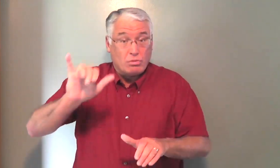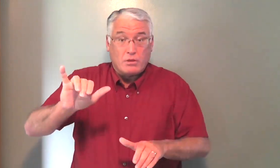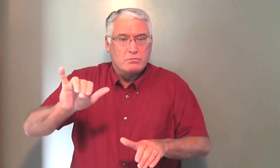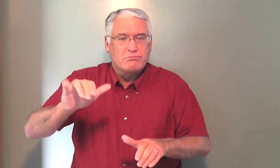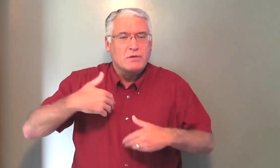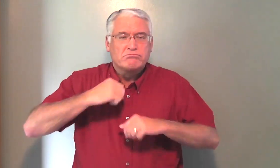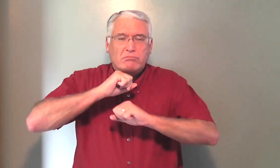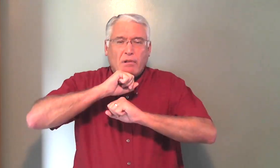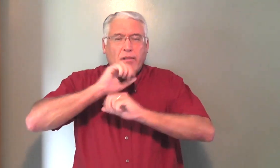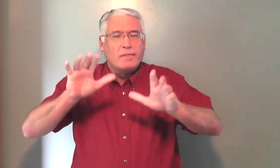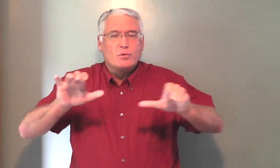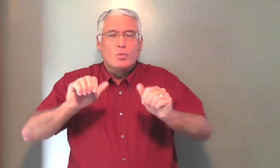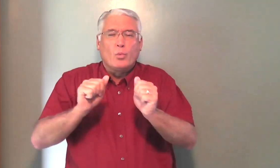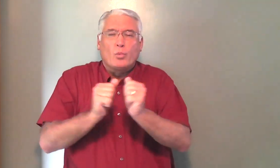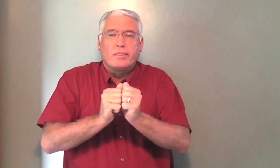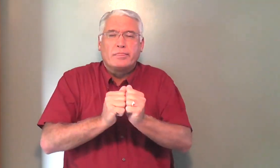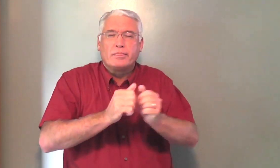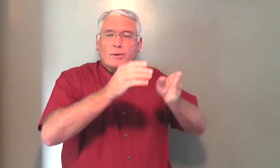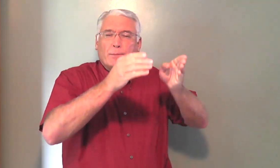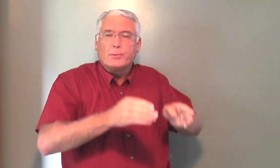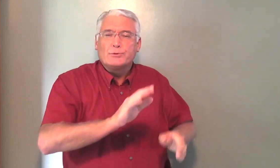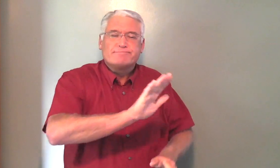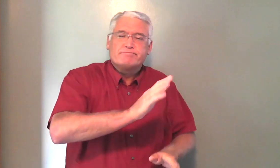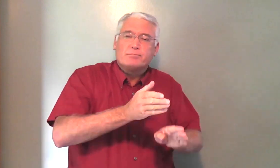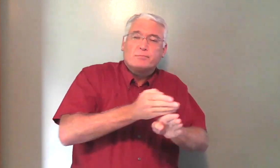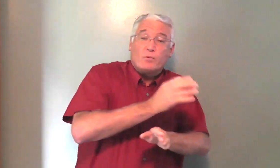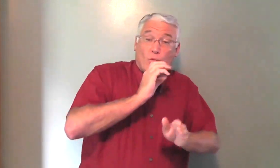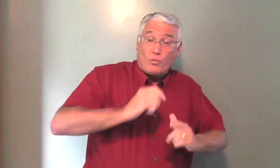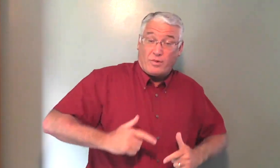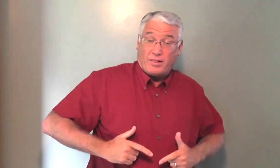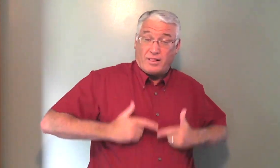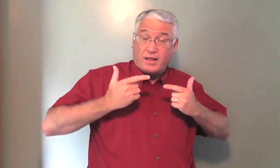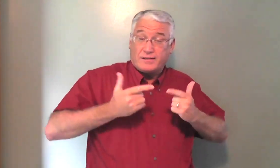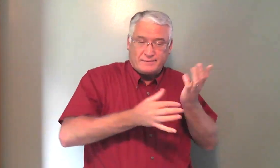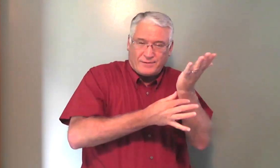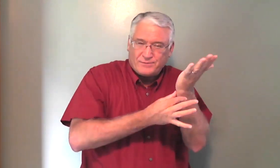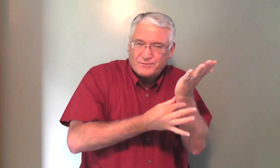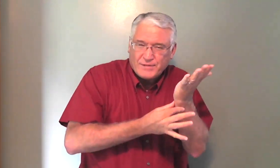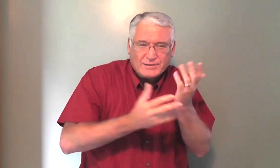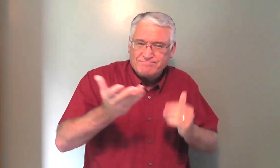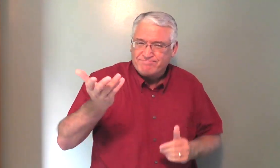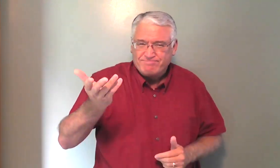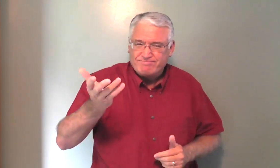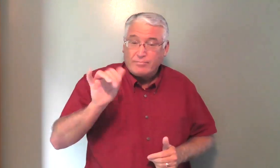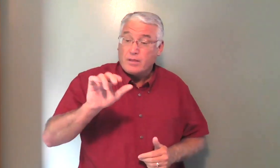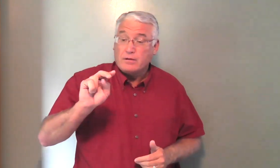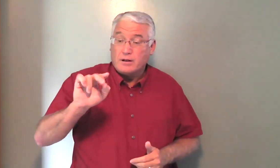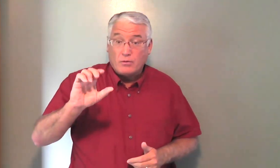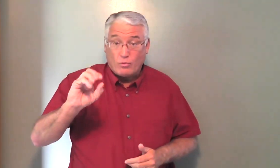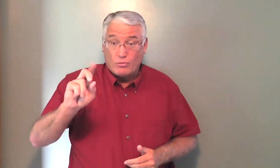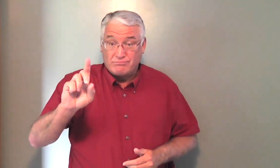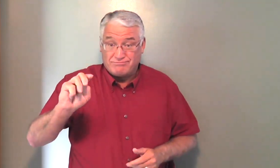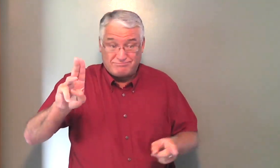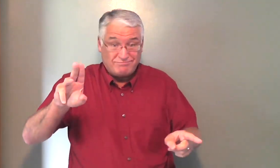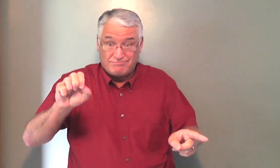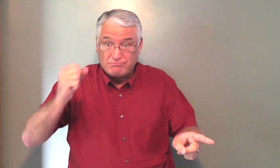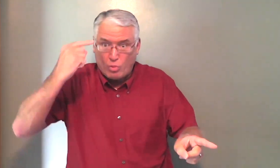work. And it has nothing to do with the person before they were born again, when they were in the flesh. And that's what